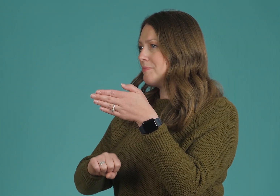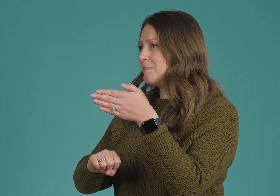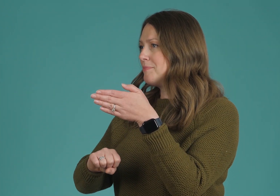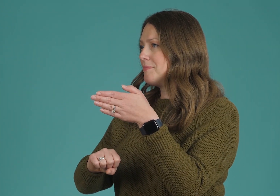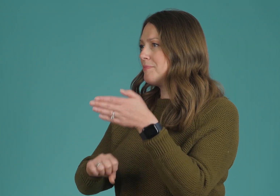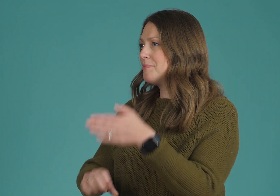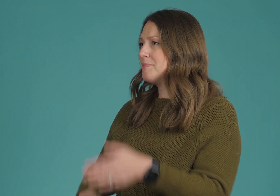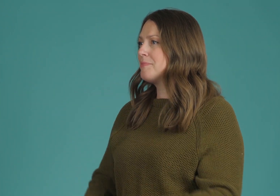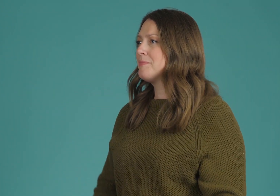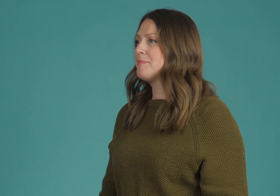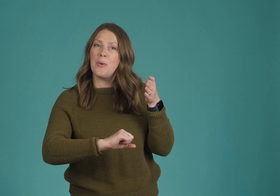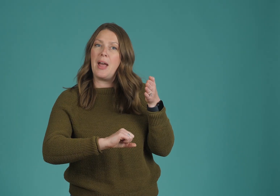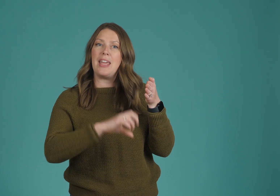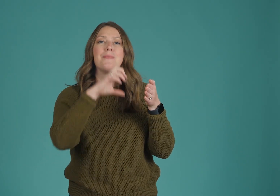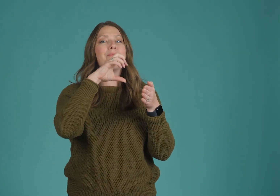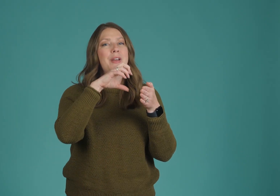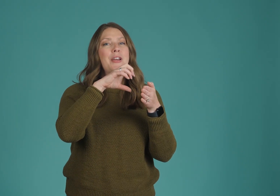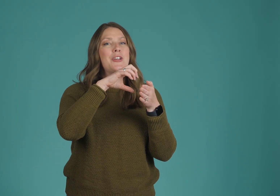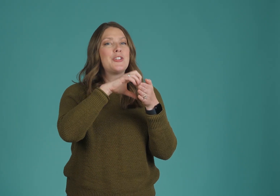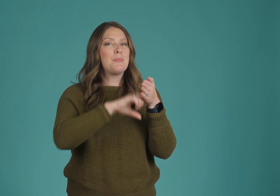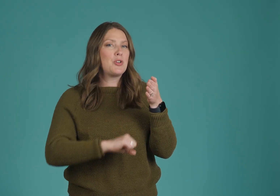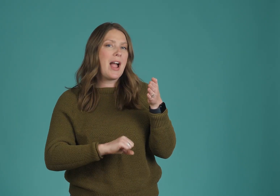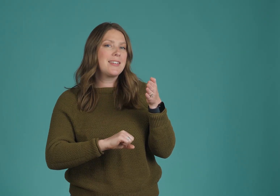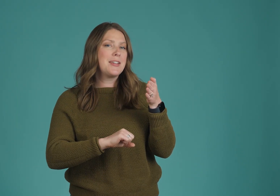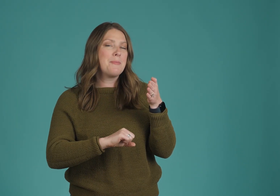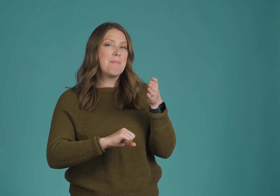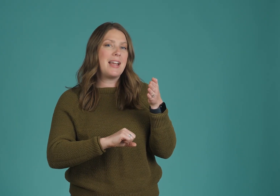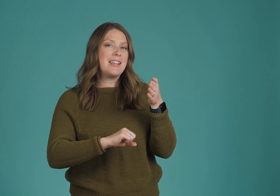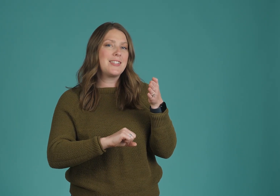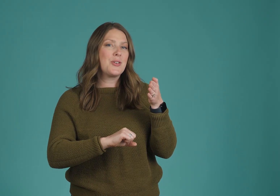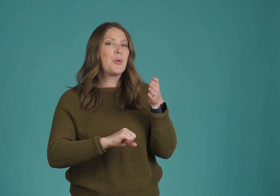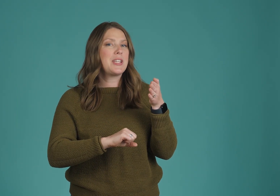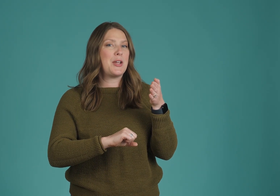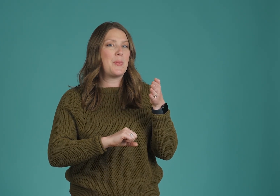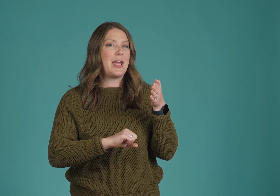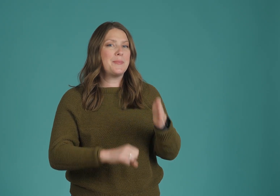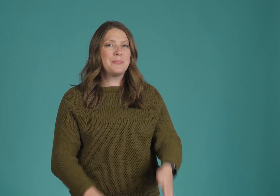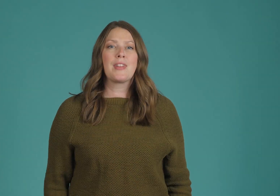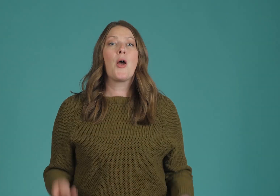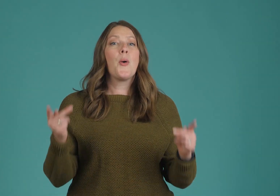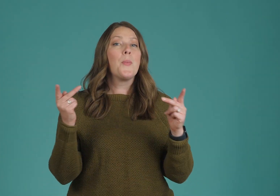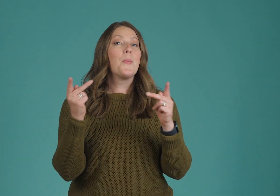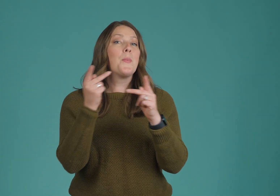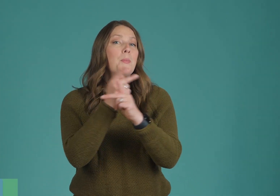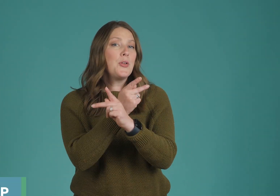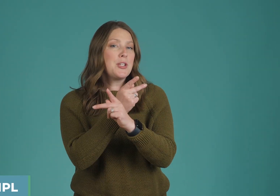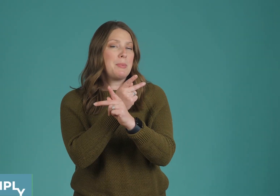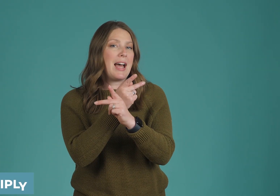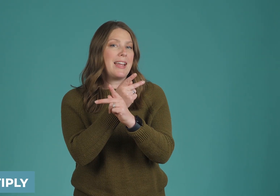those numbers away. Subtract, minus, or take away. Multiply.